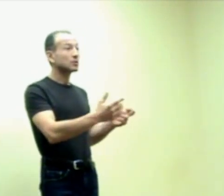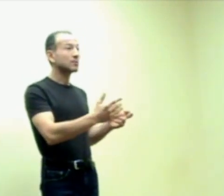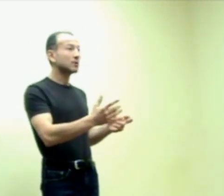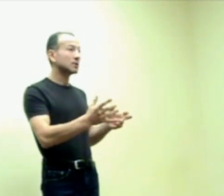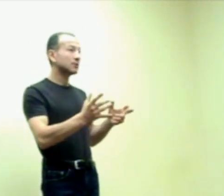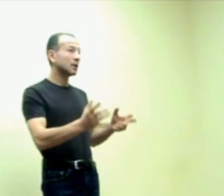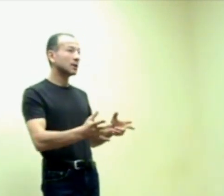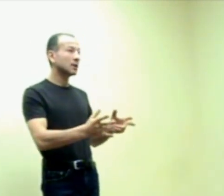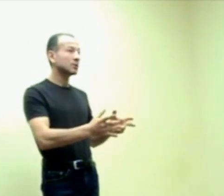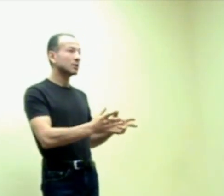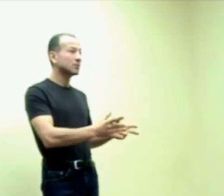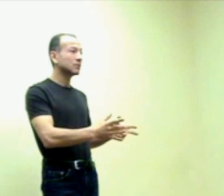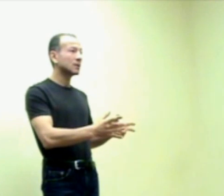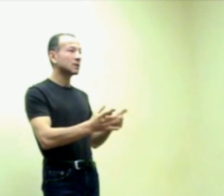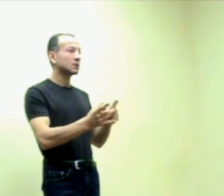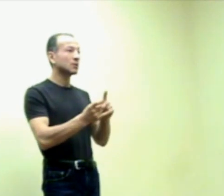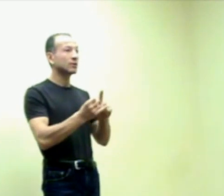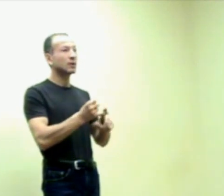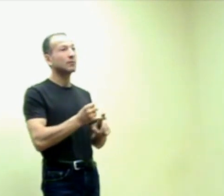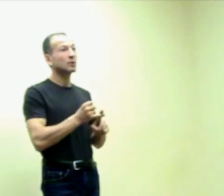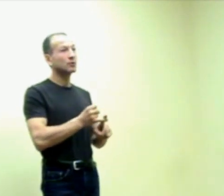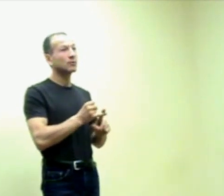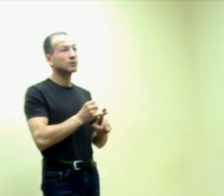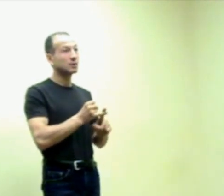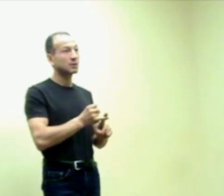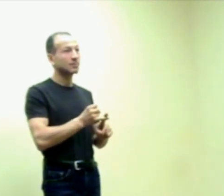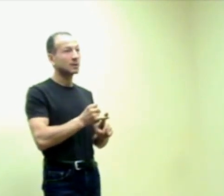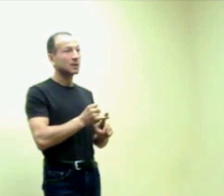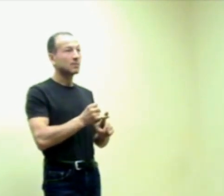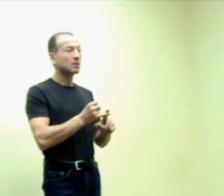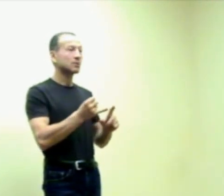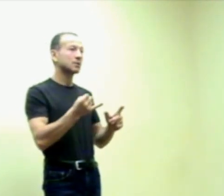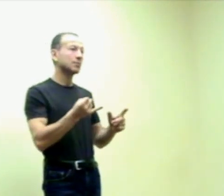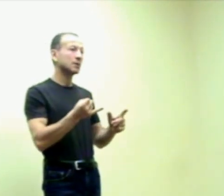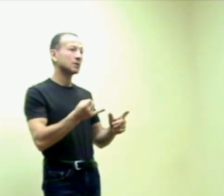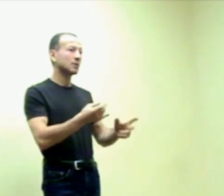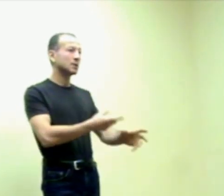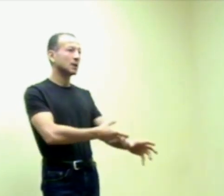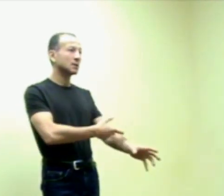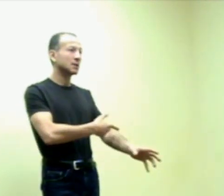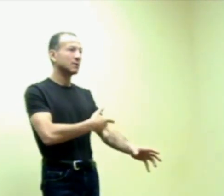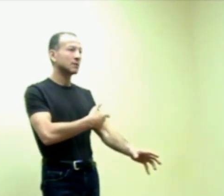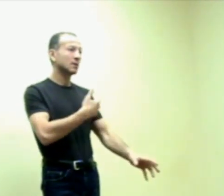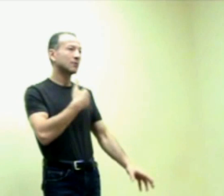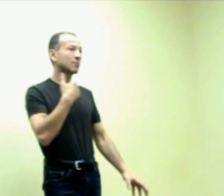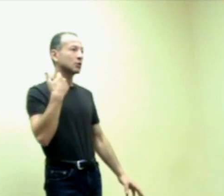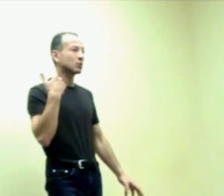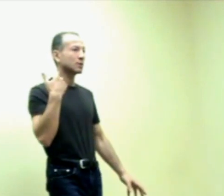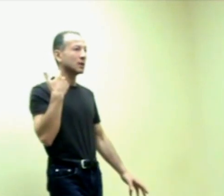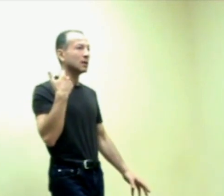crucial, because if child does not move, then there is no development of nervous system. Because receptors or antennas giving information to brain,